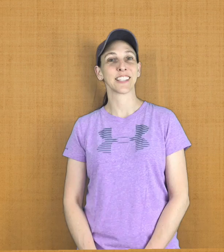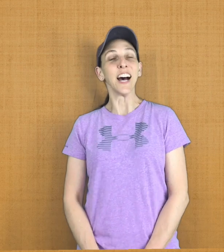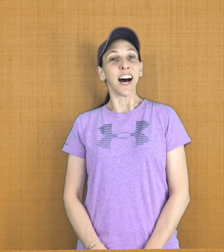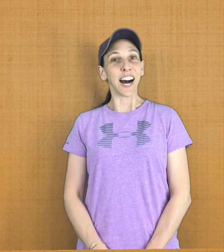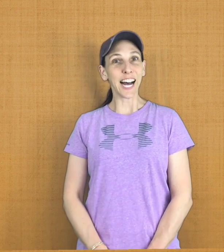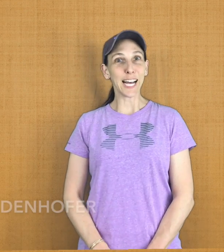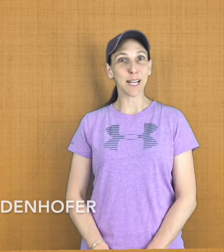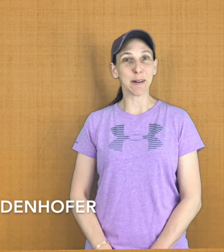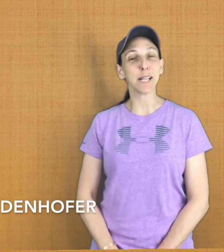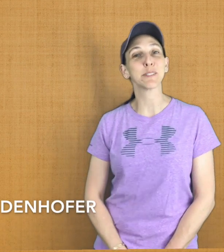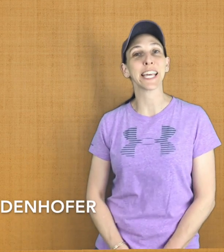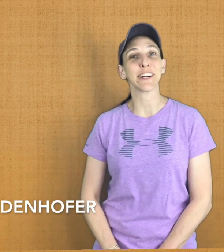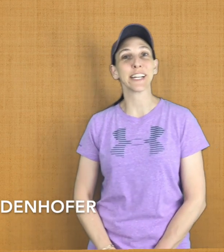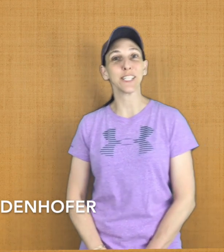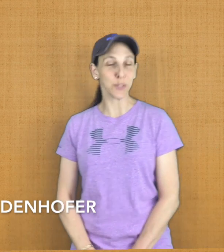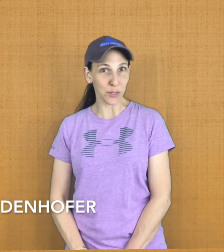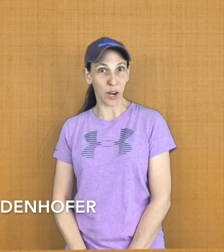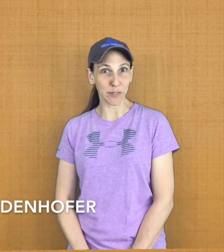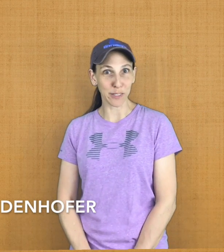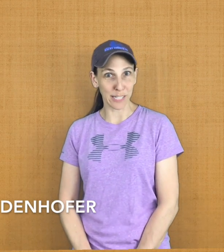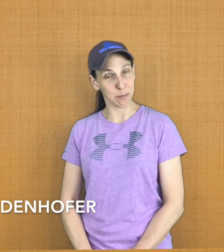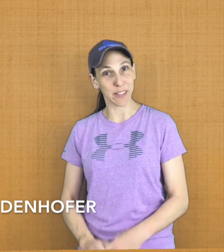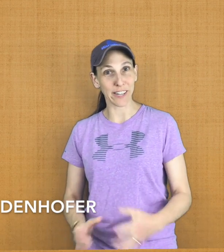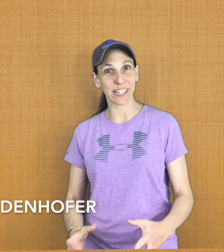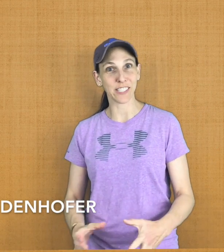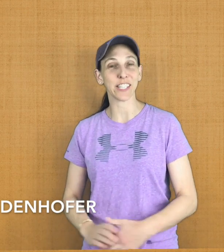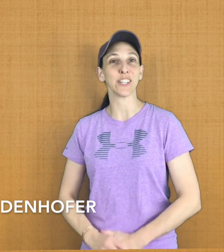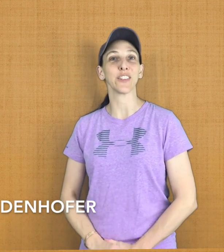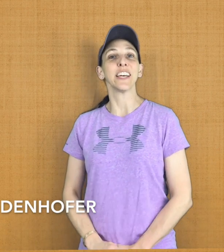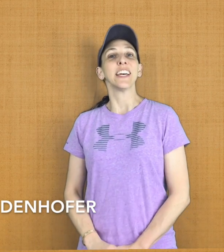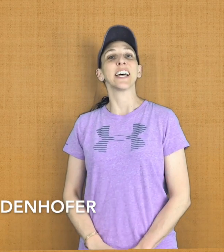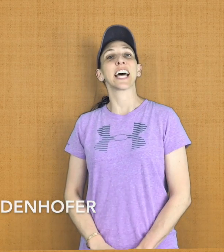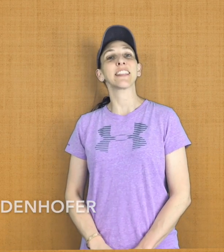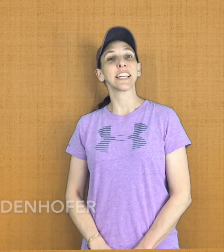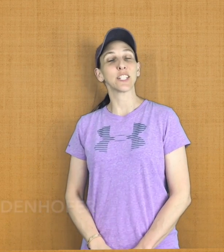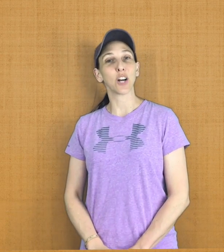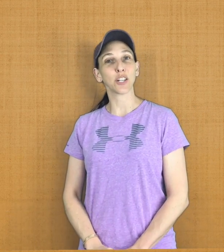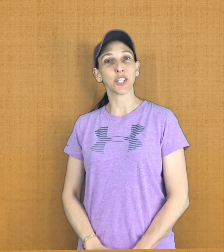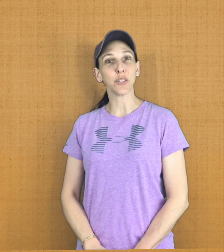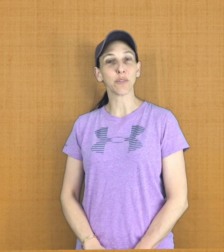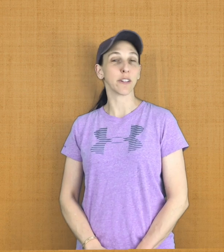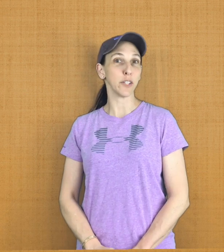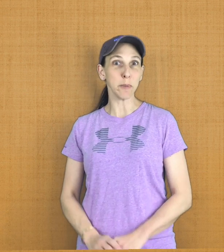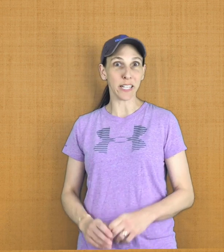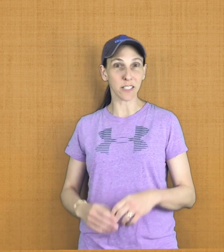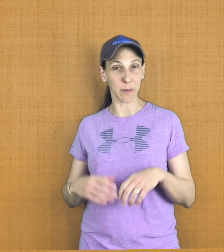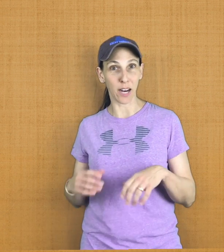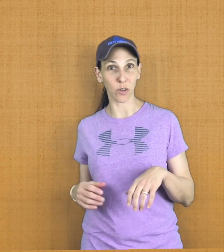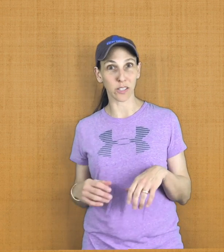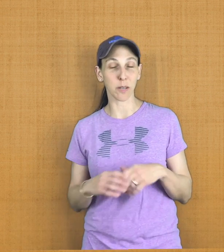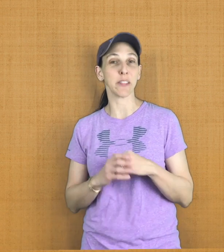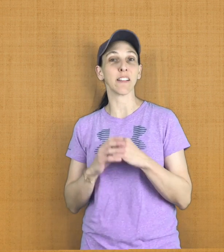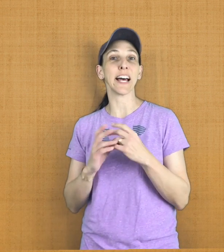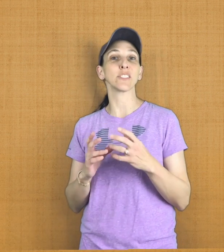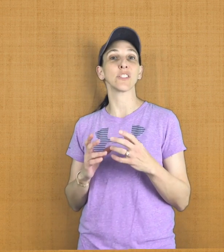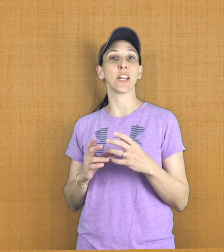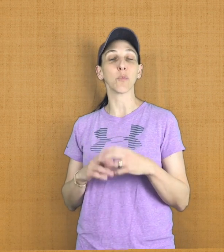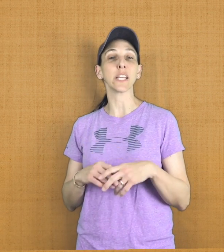Hi my name is Carrie Dudenhofer and I'm with Carrie Concealed and I'd like to talk to you for a few minutes about some of the classes that we